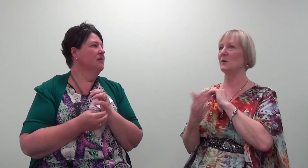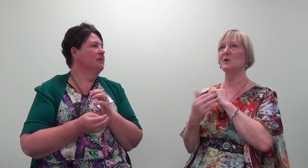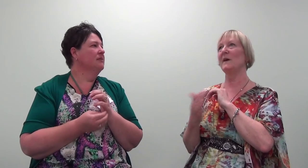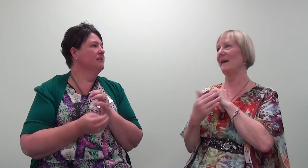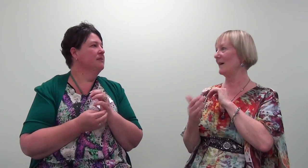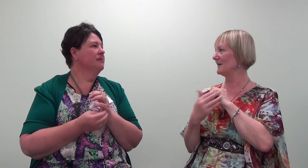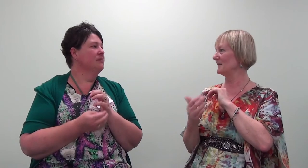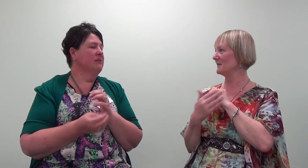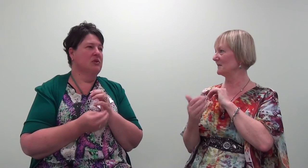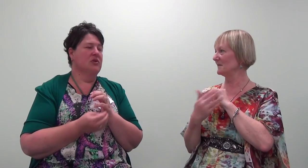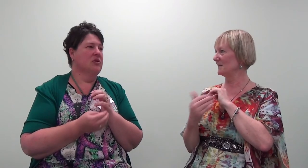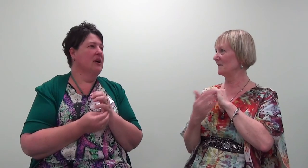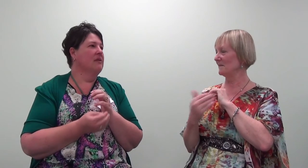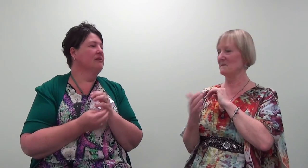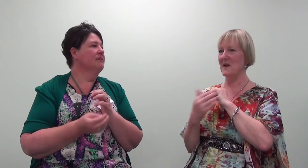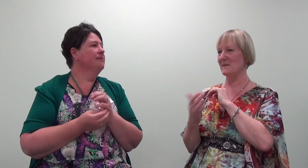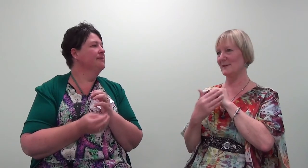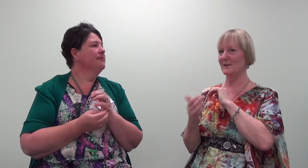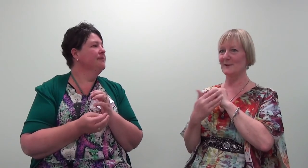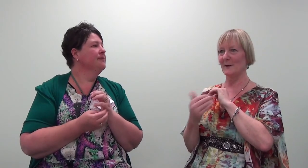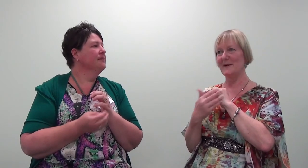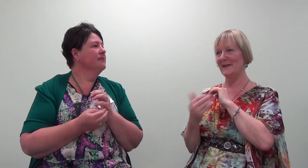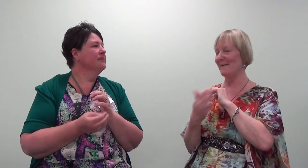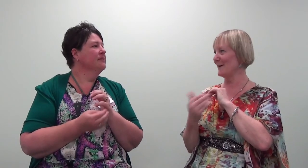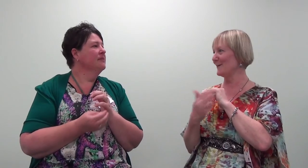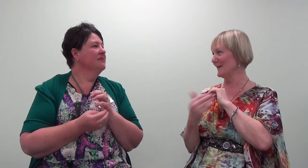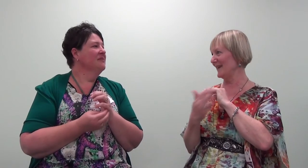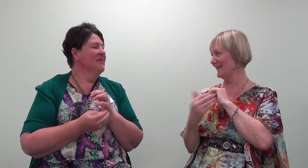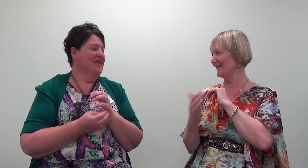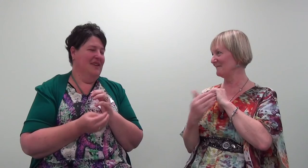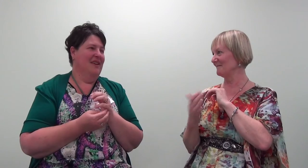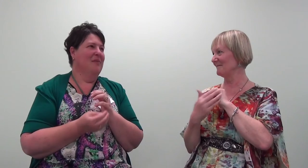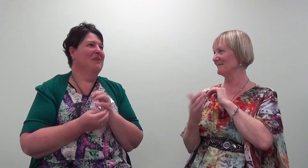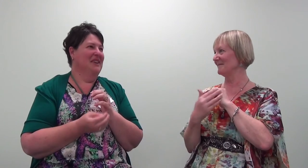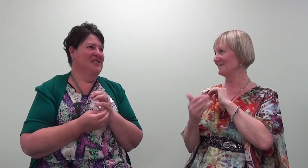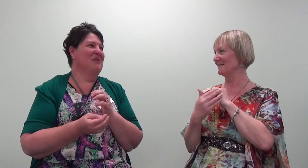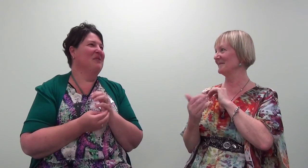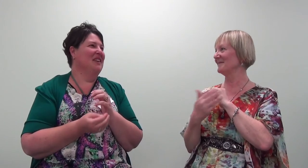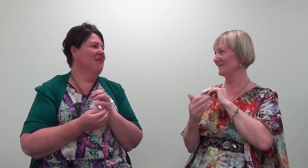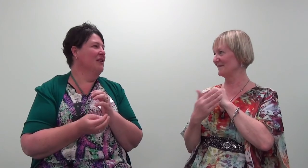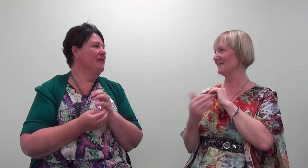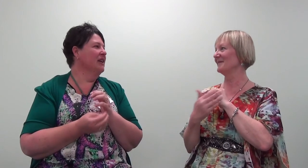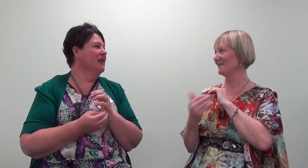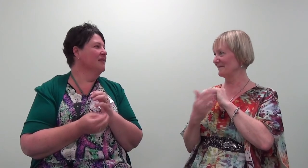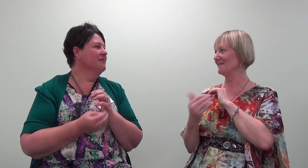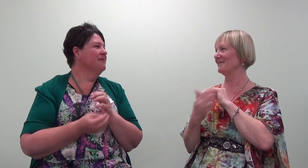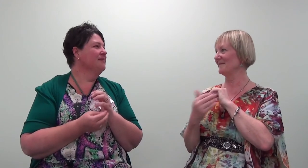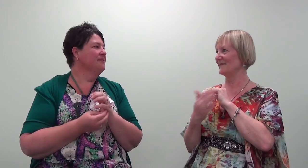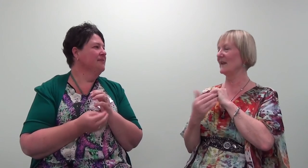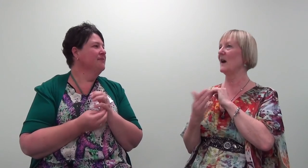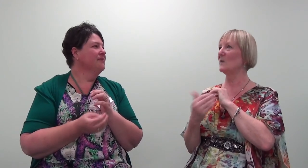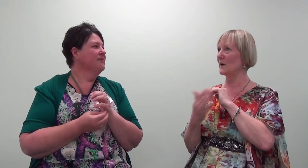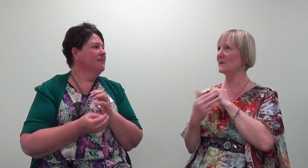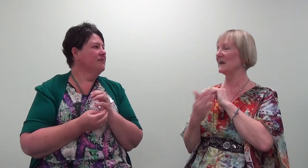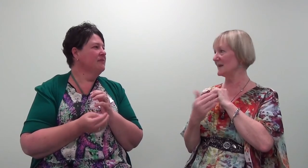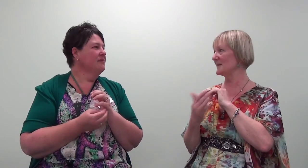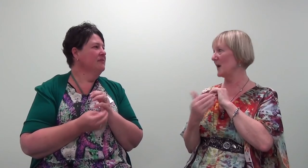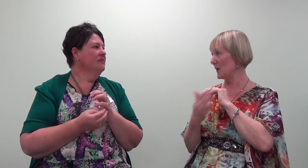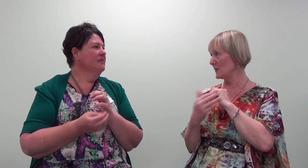I'm not sure how. I'm not sure how. Maybe it's just opening that valve again. Yeah. It's opening that valve again. I want to release my own